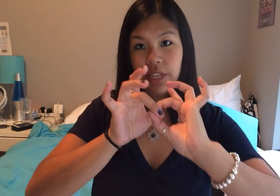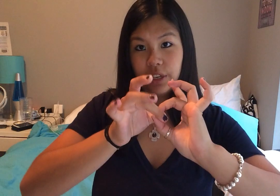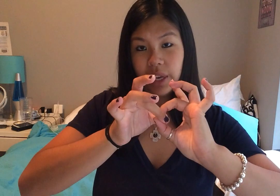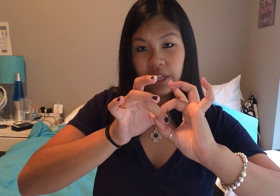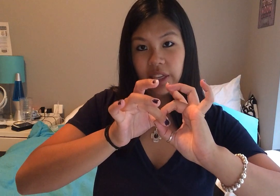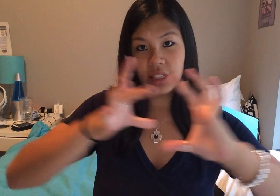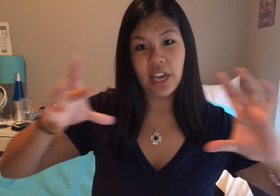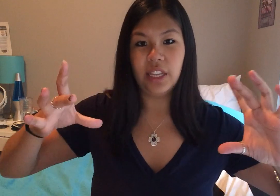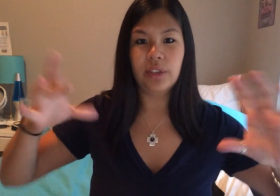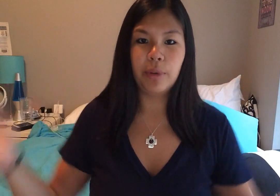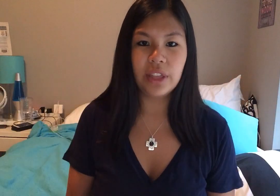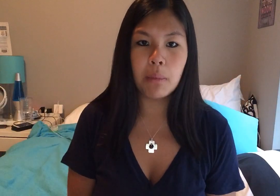take two hands like this, and then you separate them.